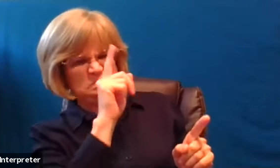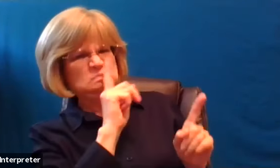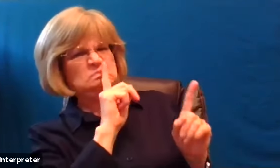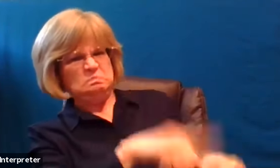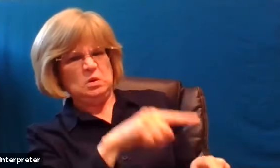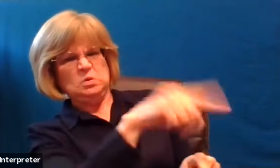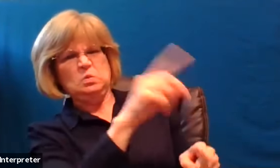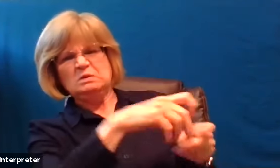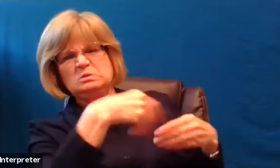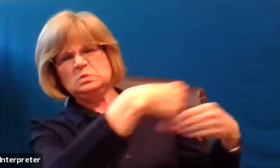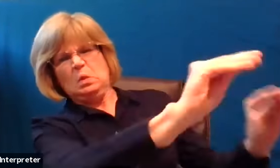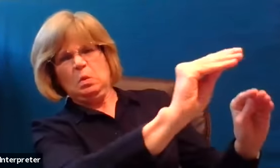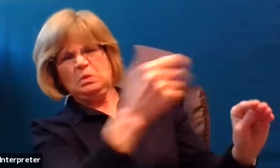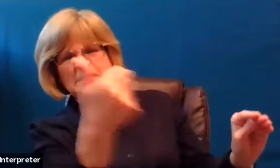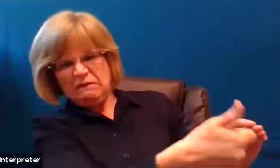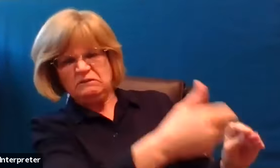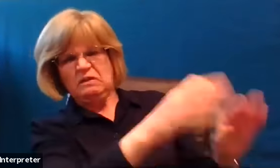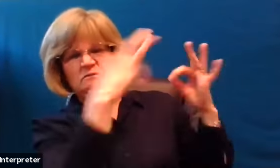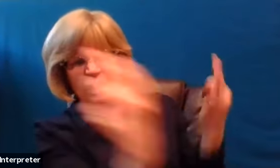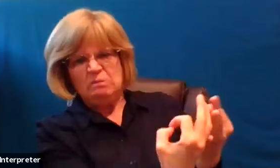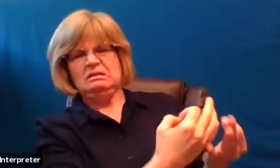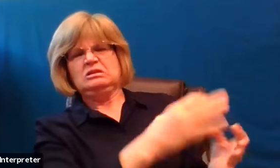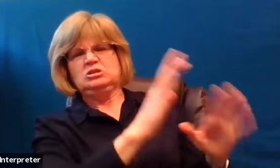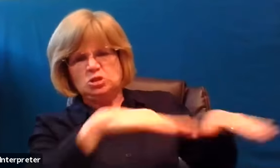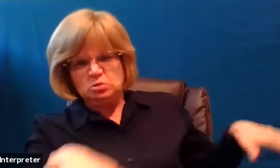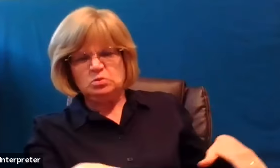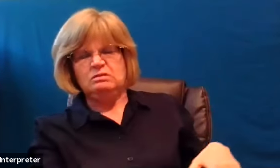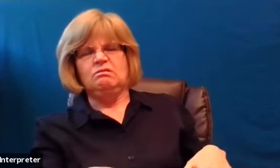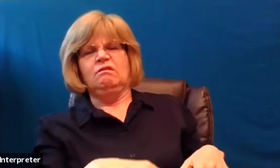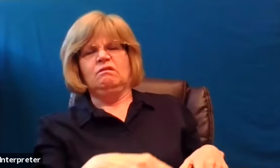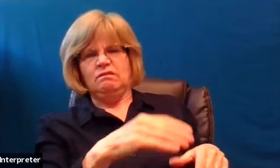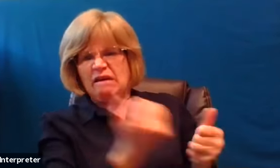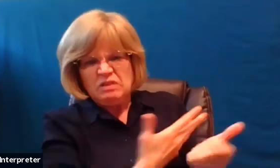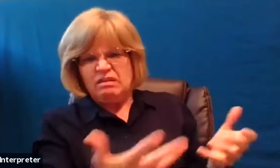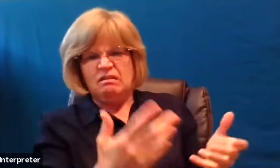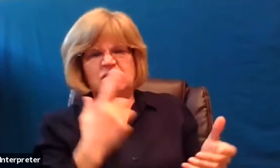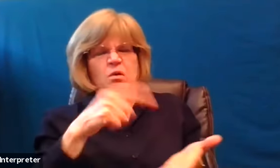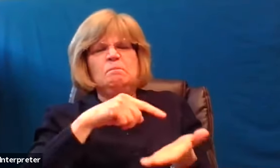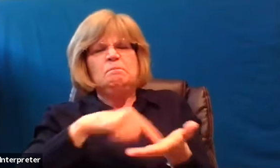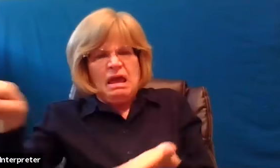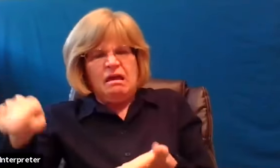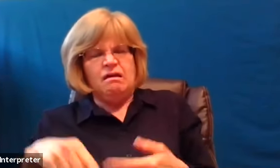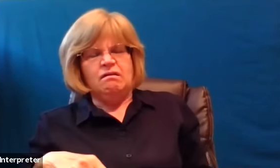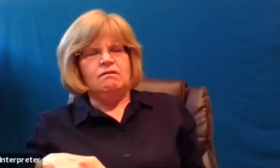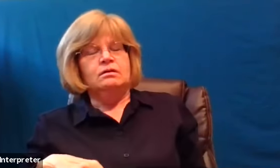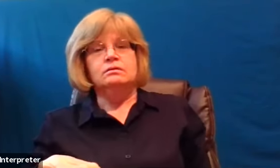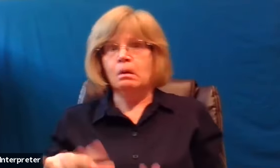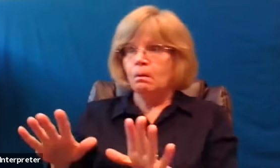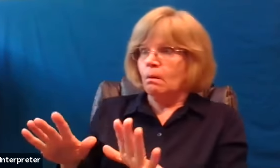payment to be made so the slave fell on his knees before him saying have patience with me and i will pay you everything